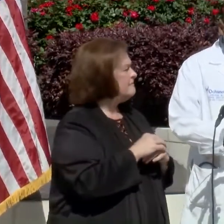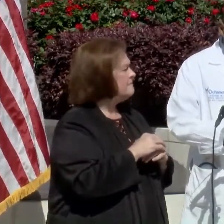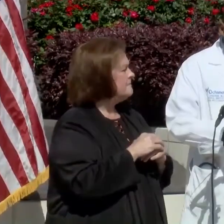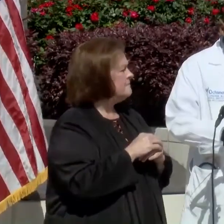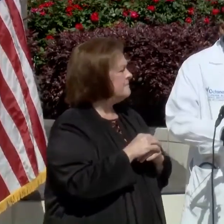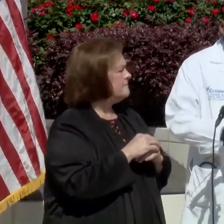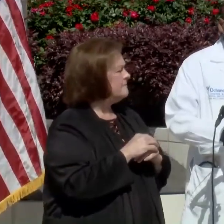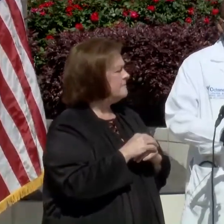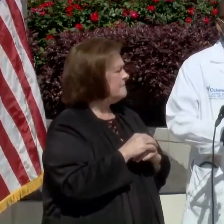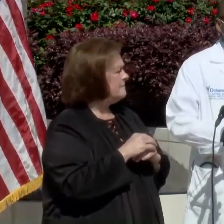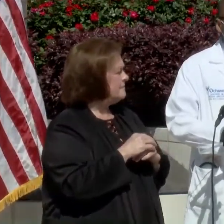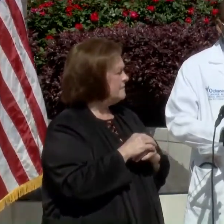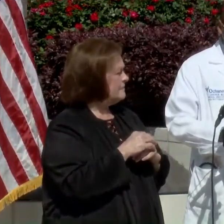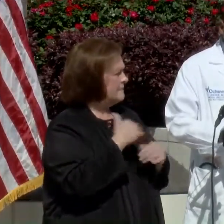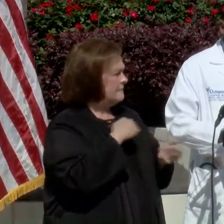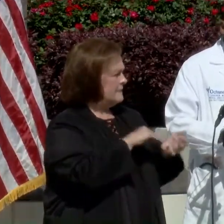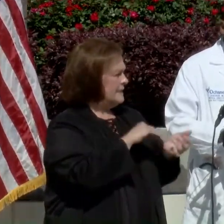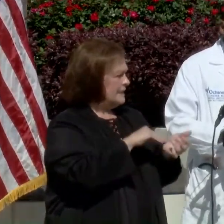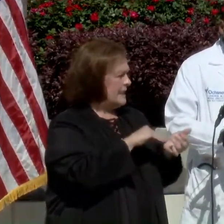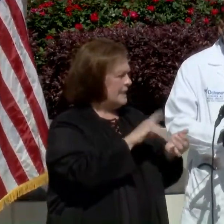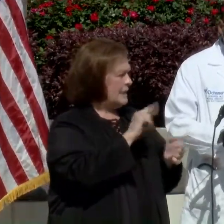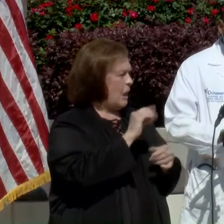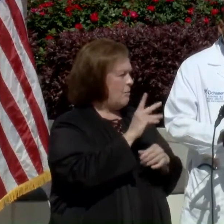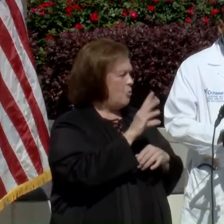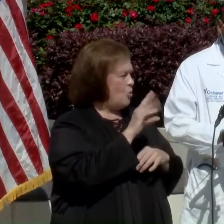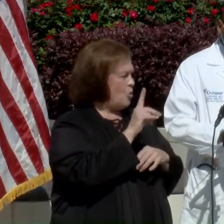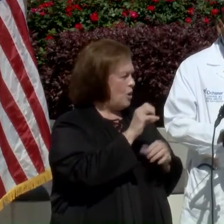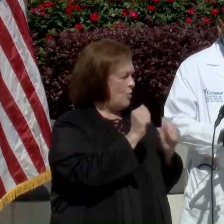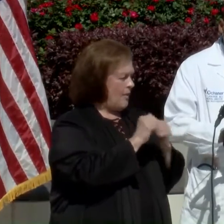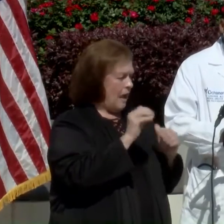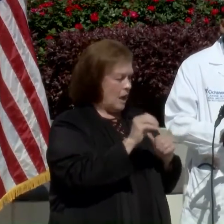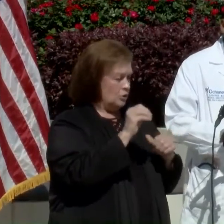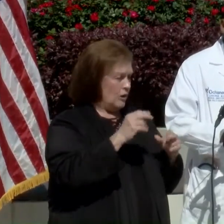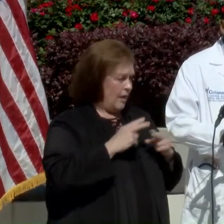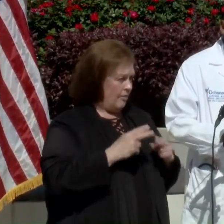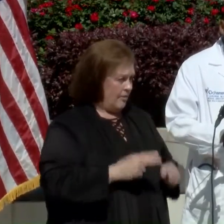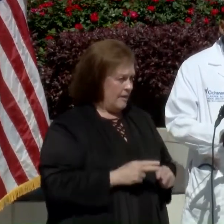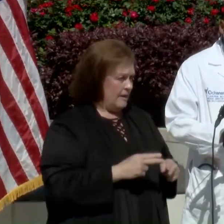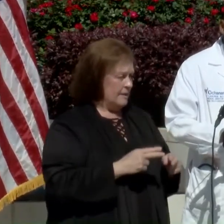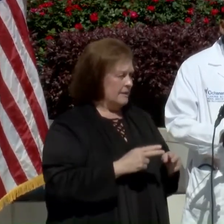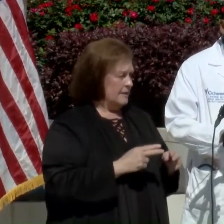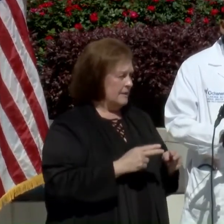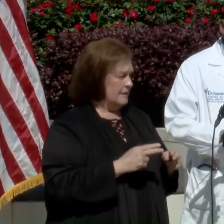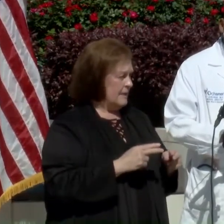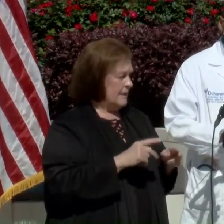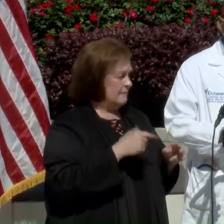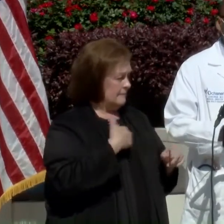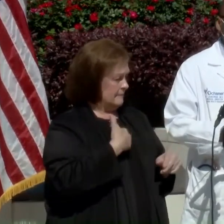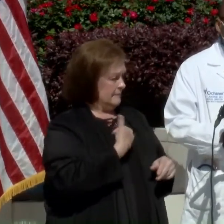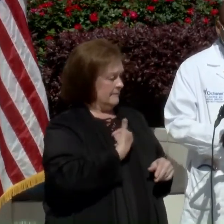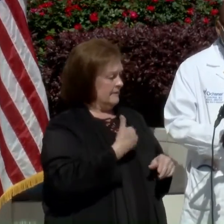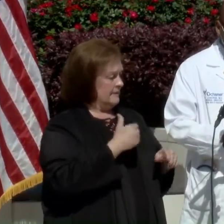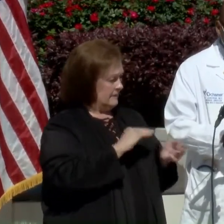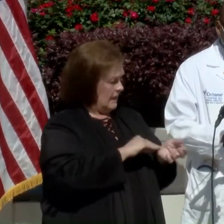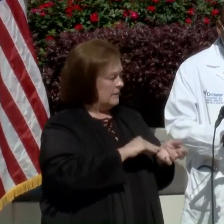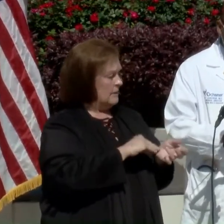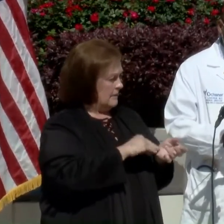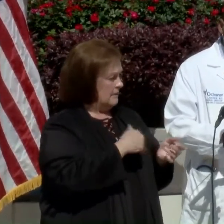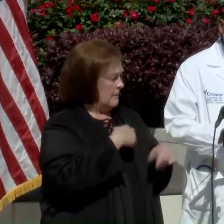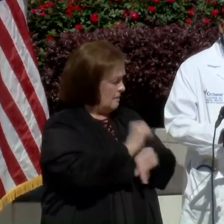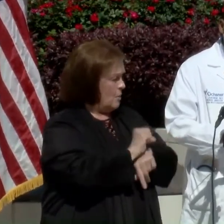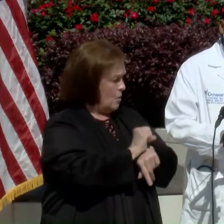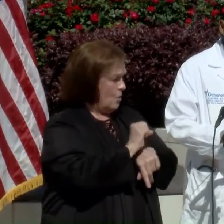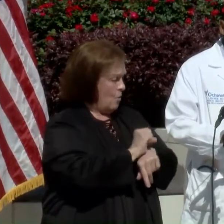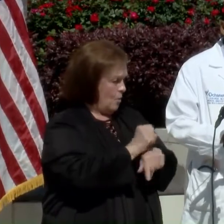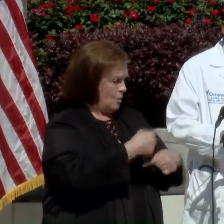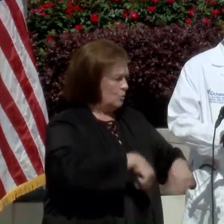Um, I'm Dr. Evans Laborde, um, with optional health. Um, as a physician, I've been on the front lines of the COVID